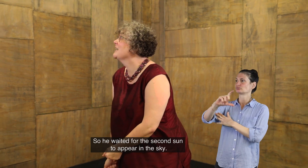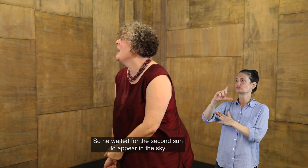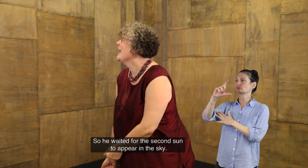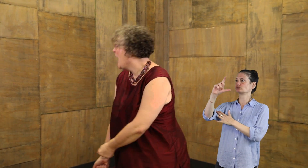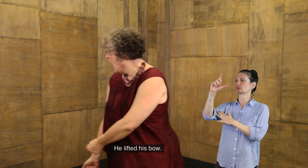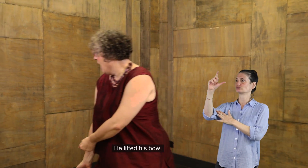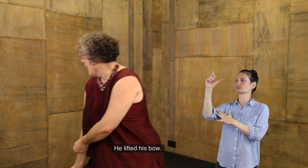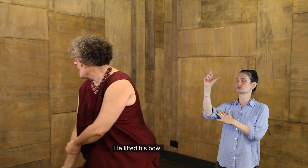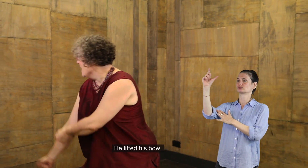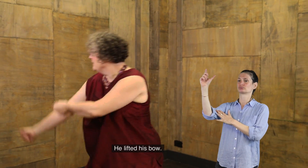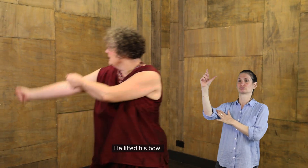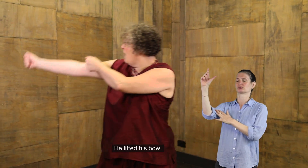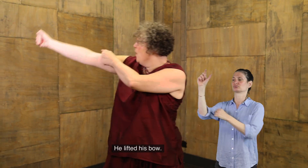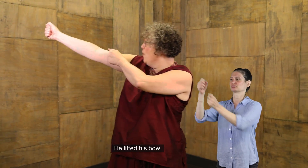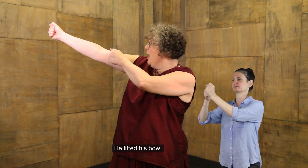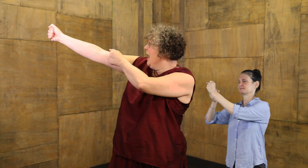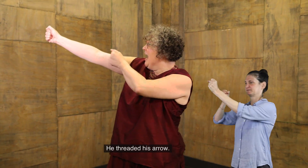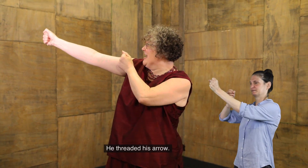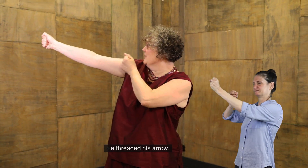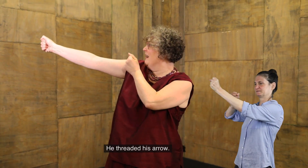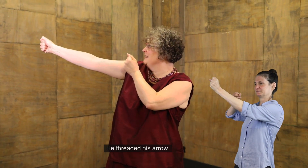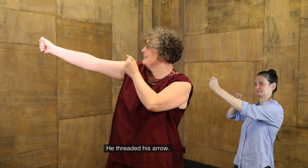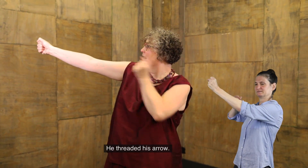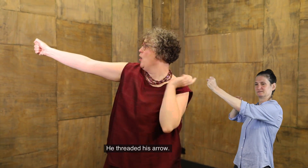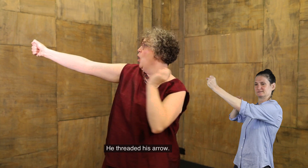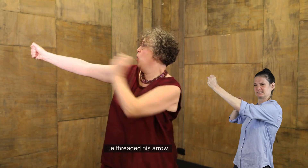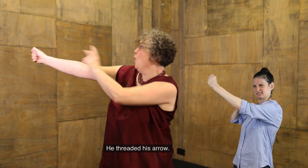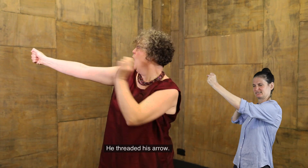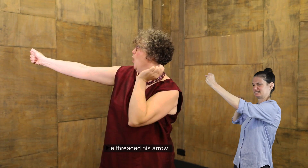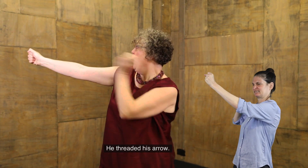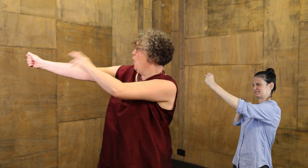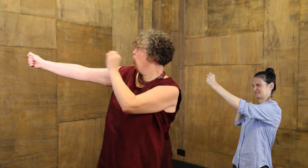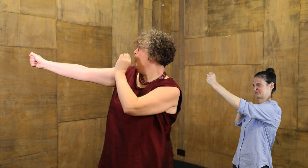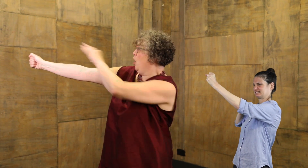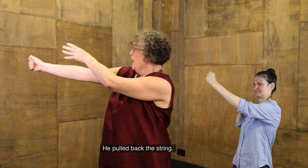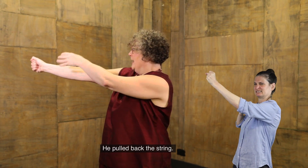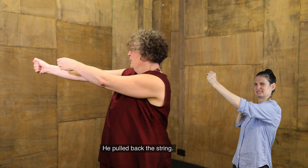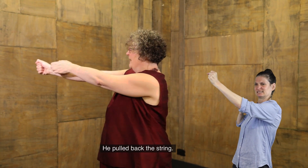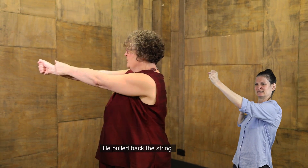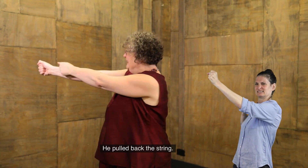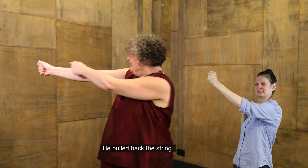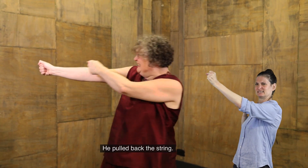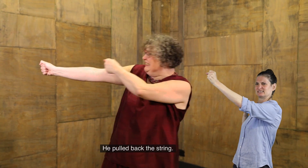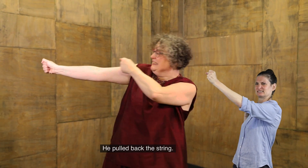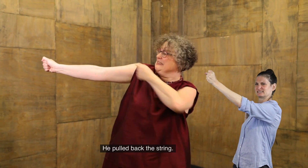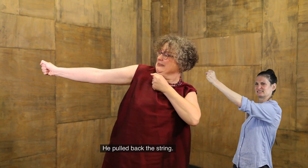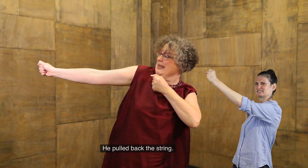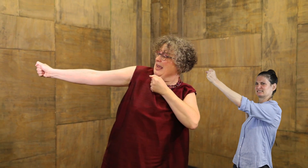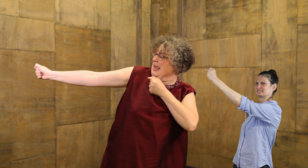appear in the sky. He lifted his bow. He threaded his arrow. Whoop, whoop, whoop. He pulled back the string.